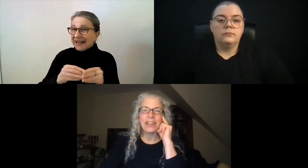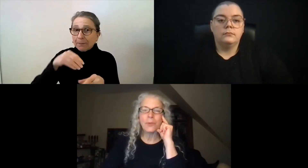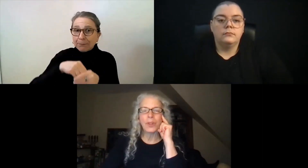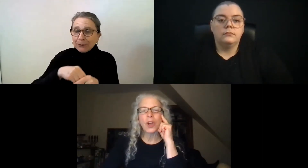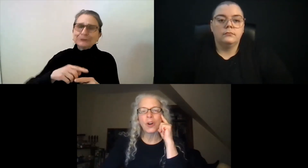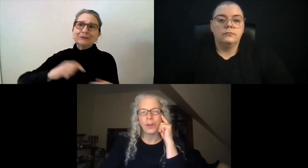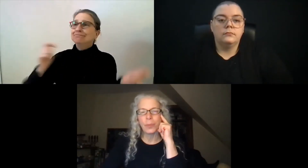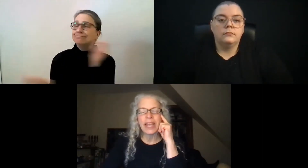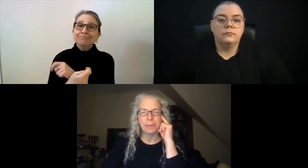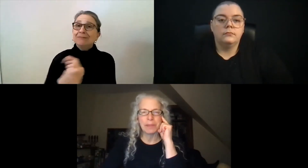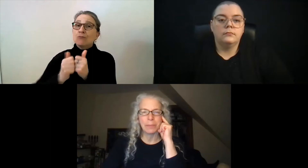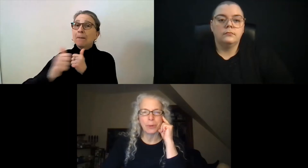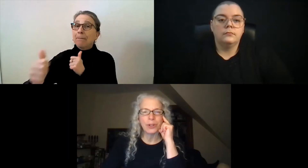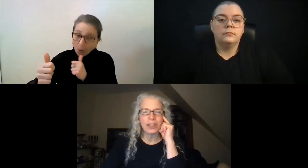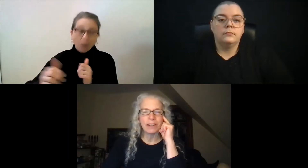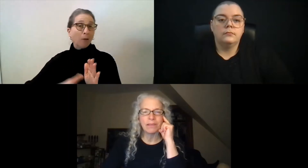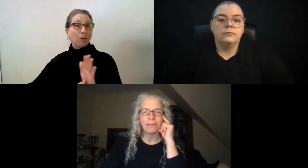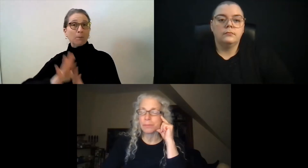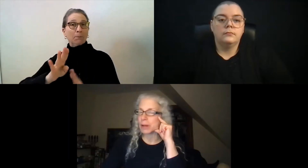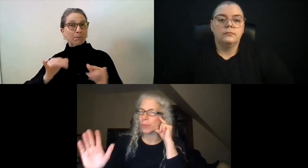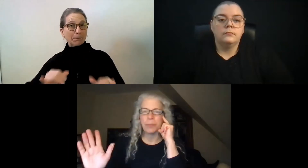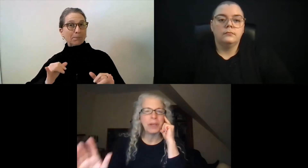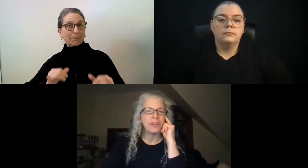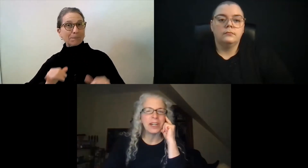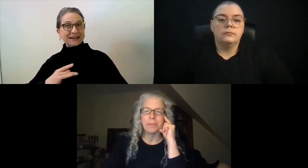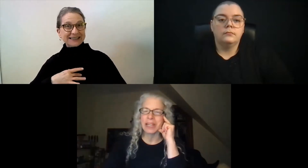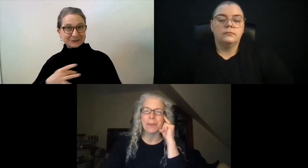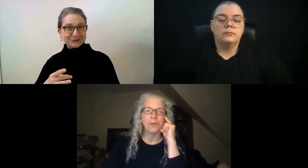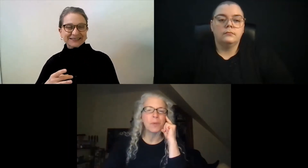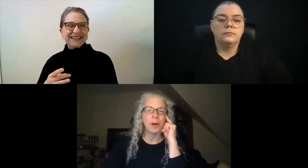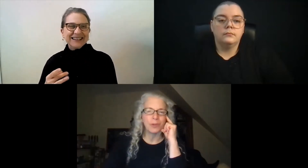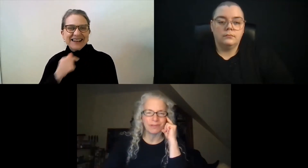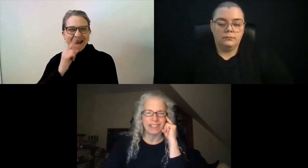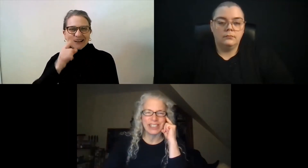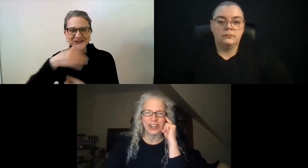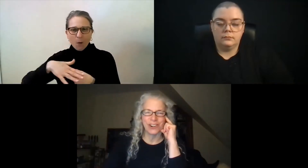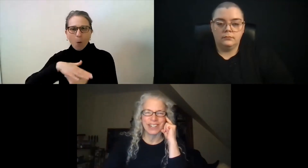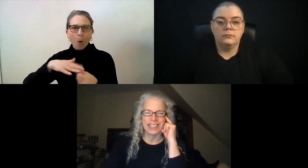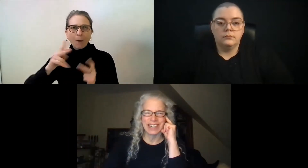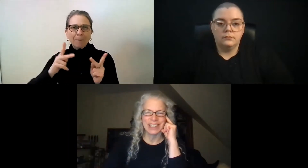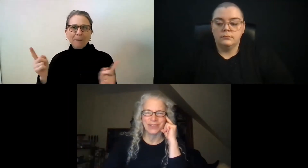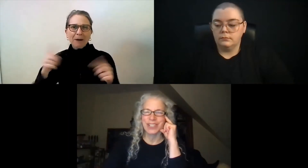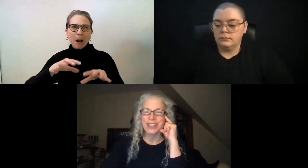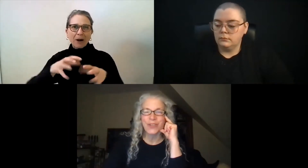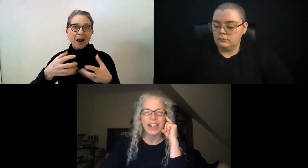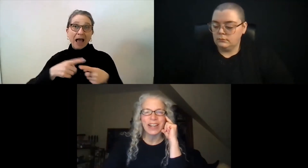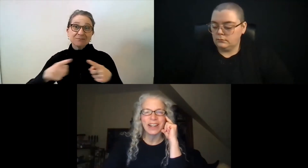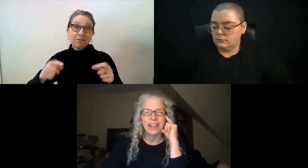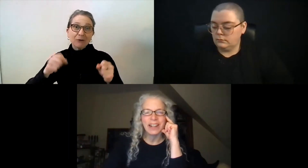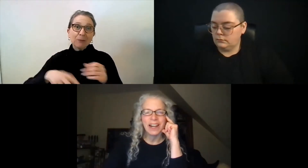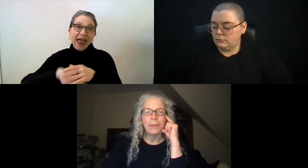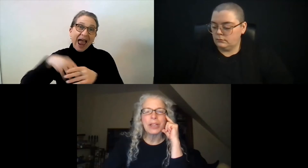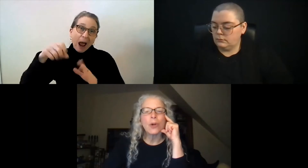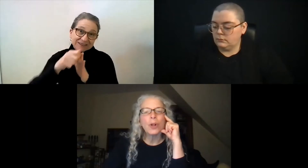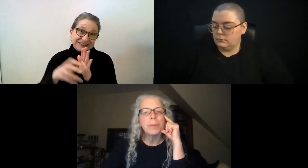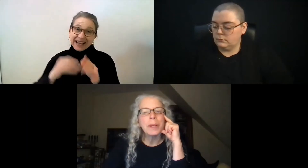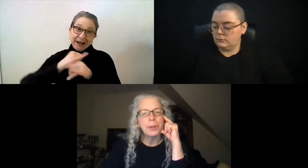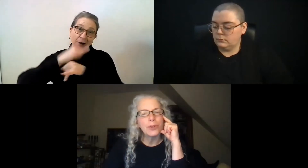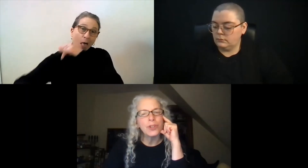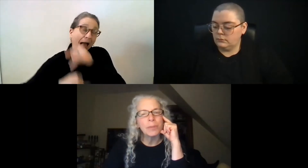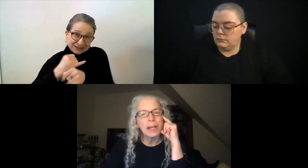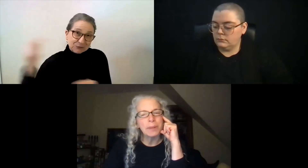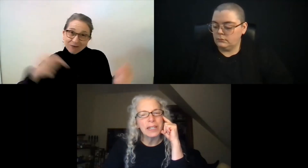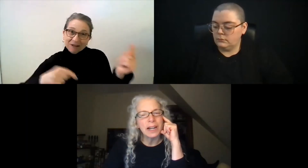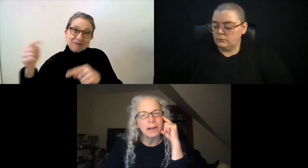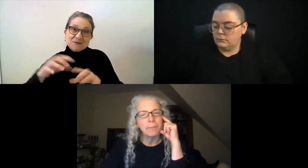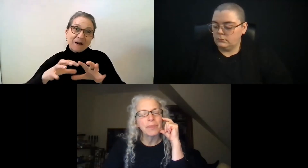And even with COVID, we can't meet in person, but we pivoted and became a remote teaching organization, which is great. I mean, local people